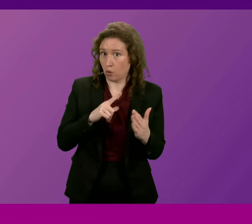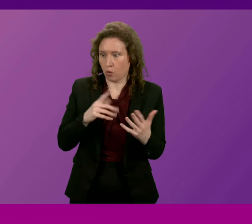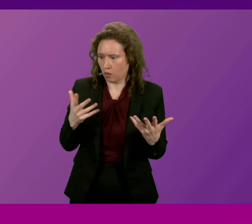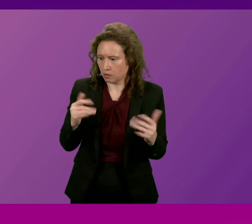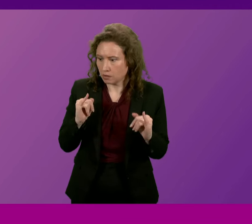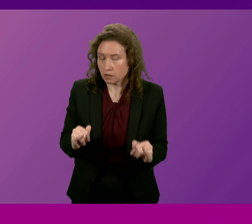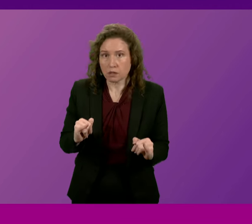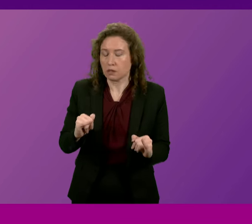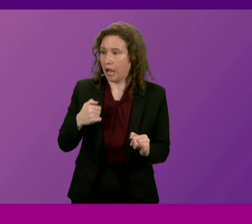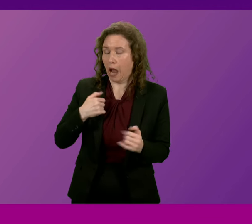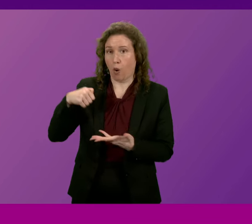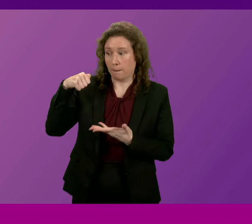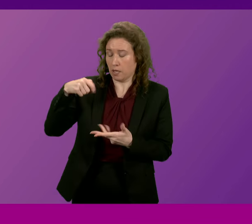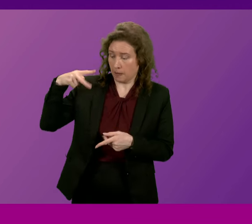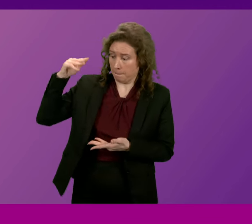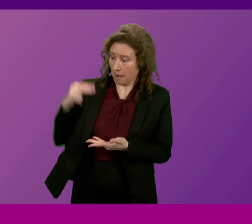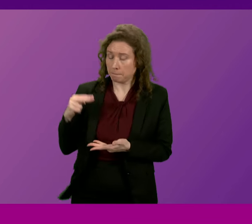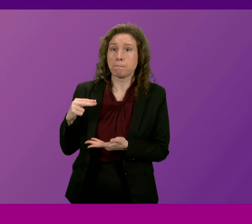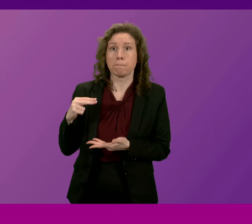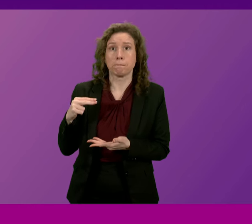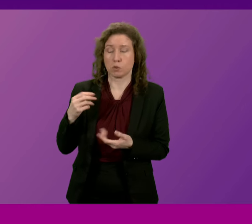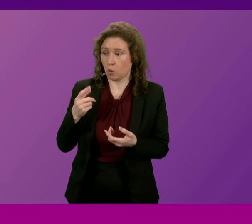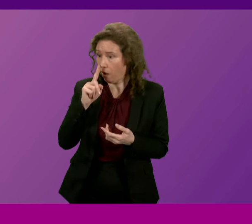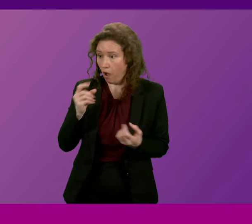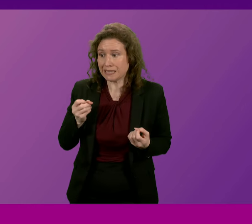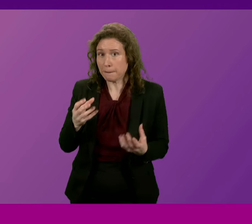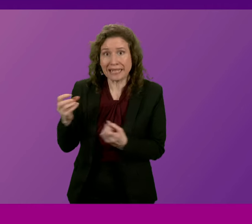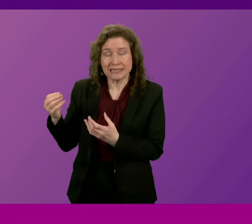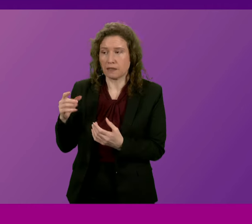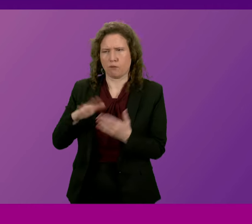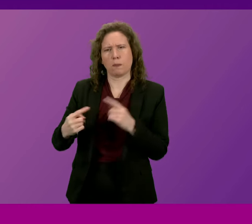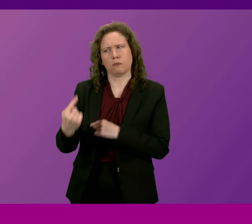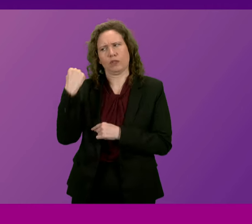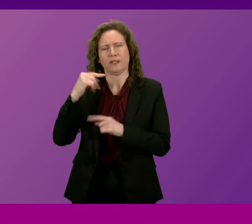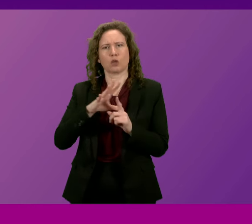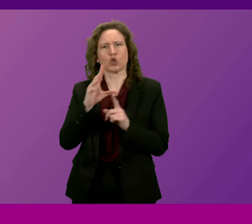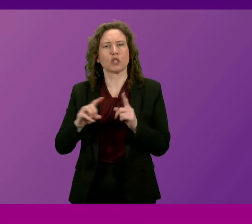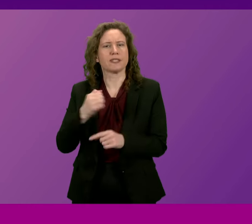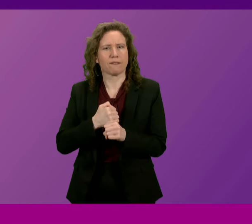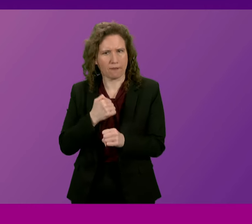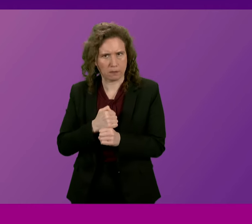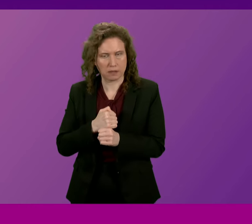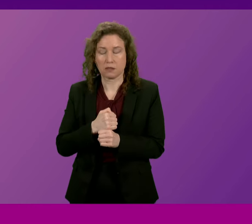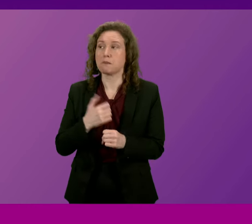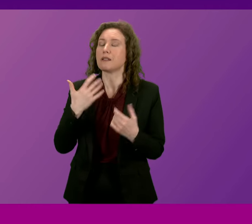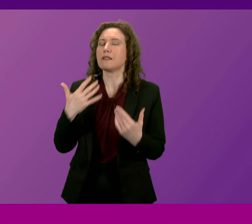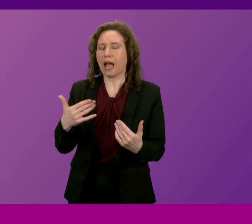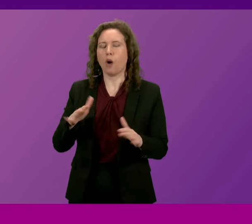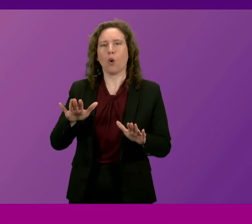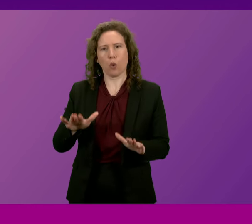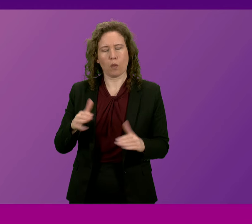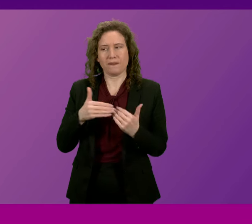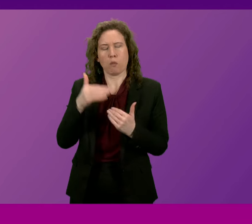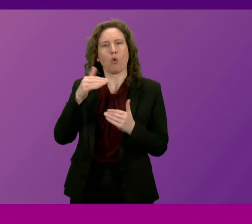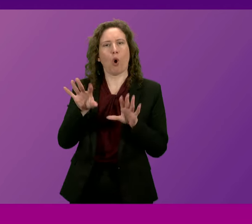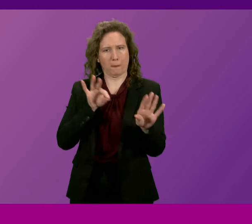very abrupt reduction in spending on financial transactions by the previous Conservative government. Now, we have more options to be